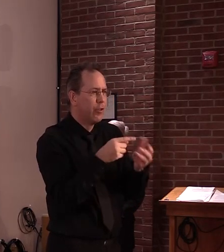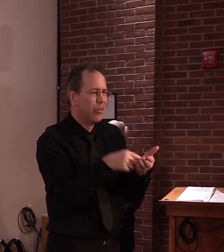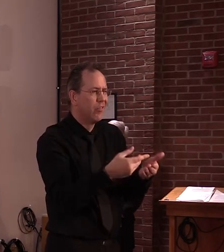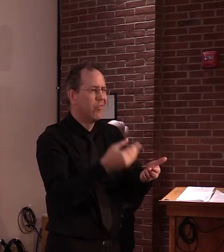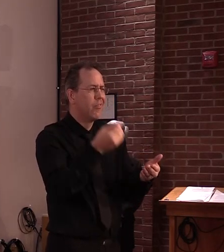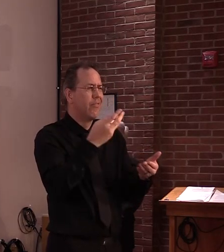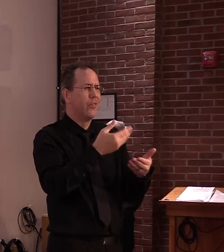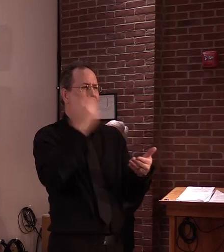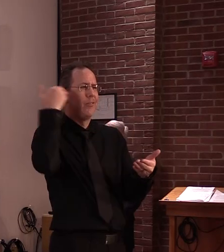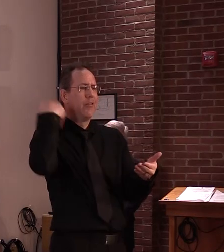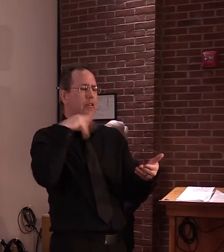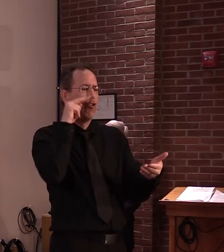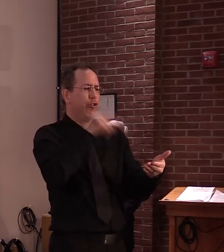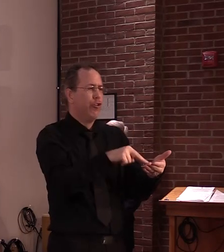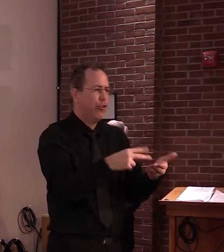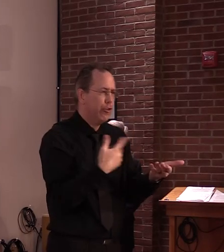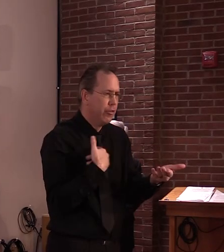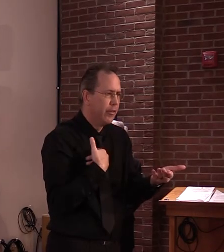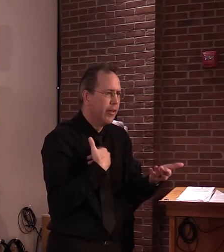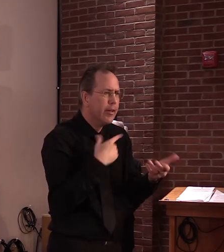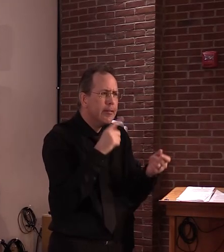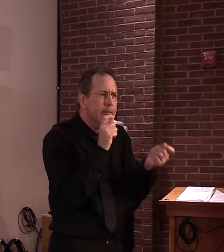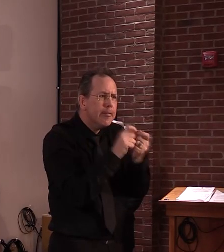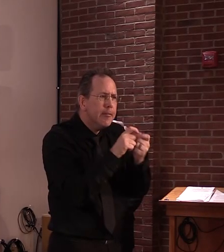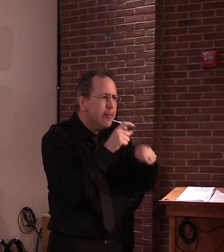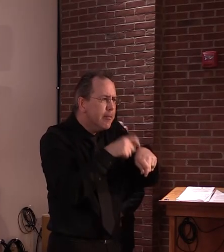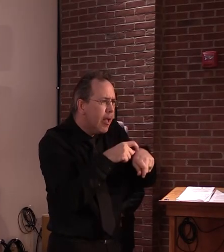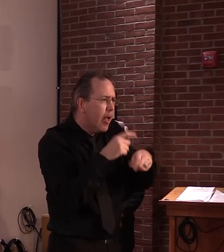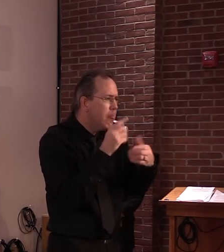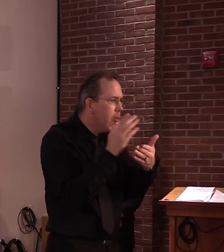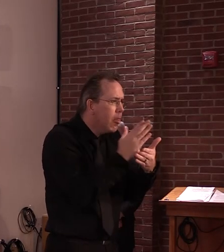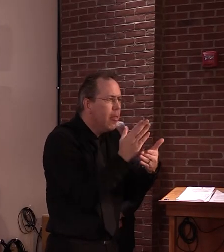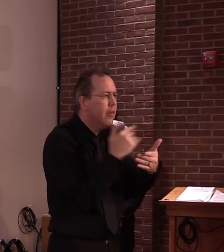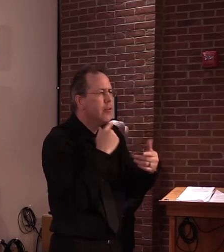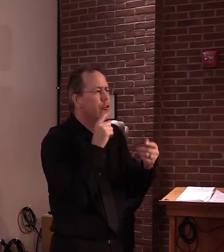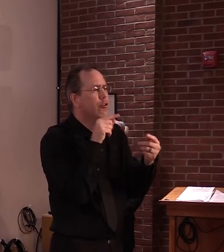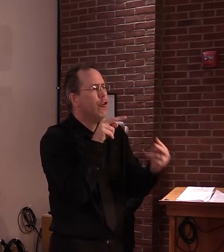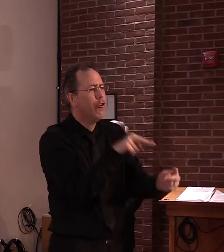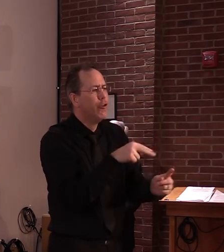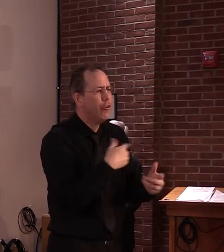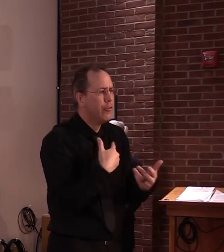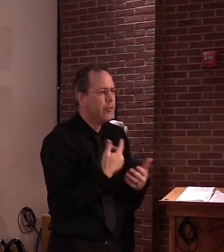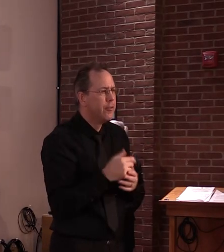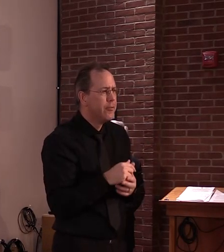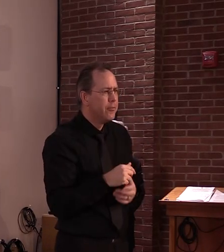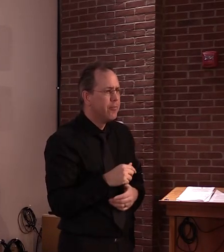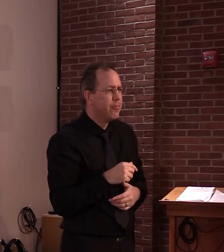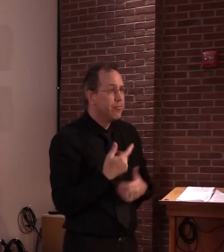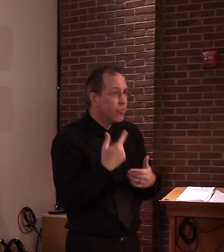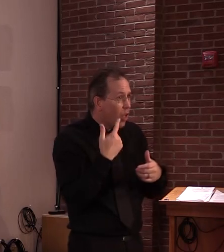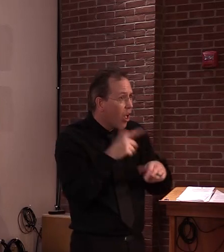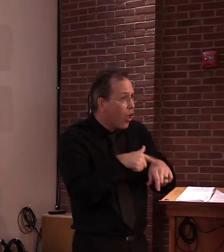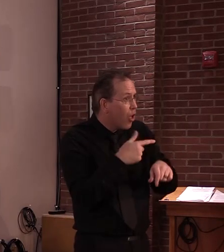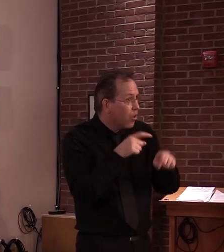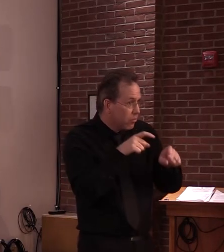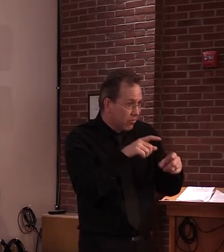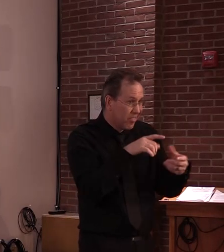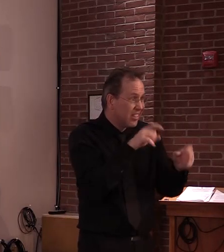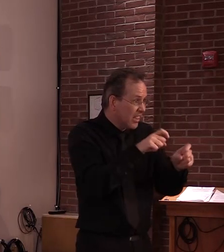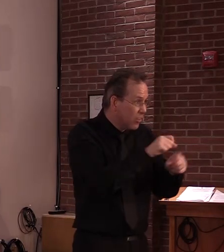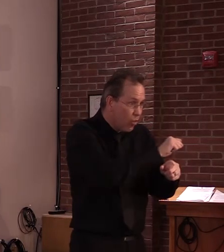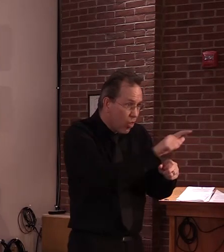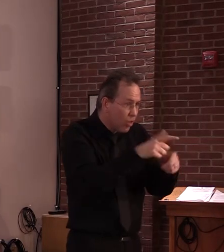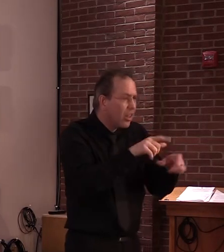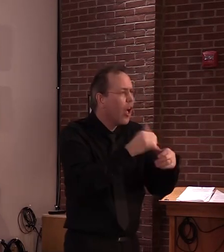when all the residents and staff were tested? Like over a couple of days or over like one day this past weekend? It was